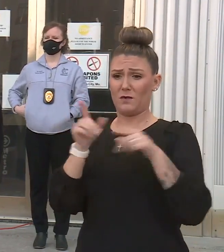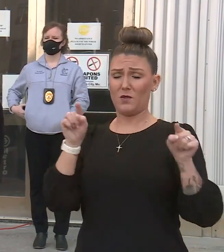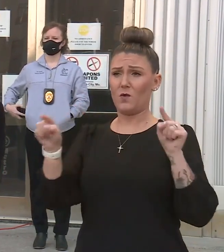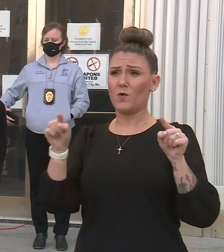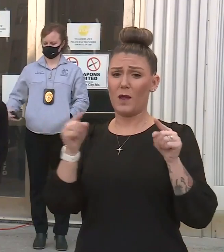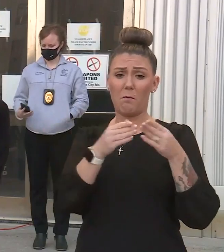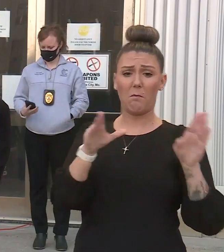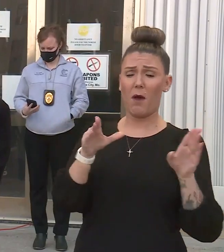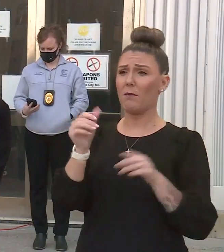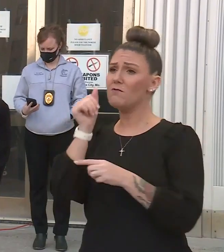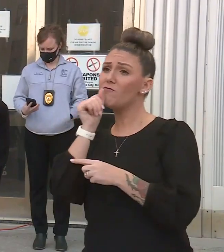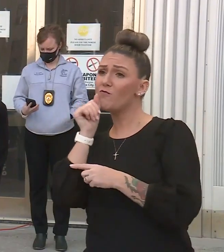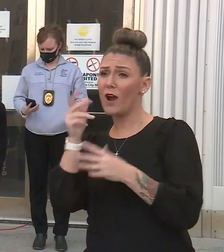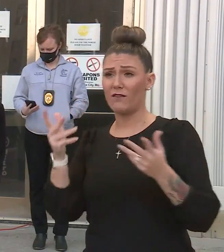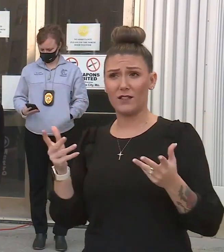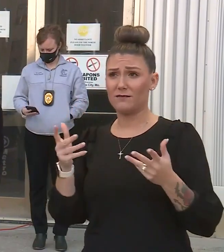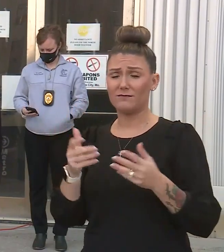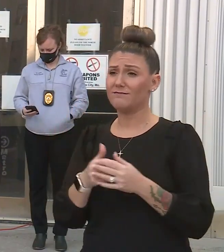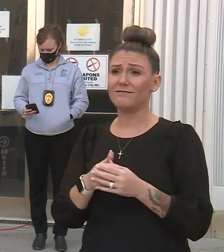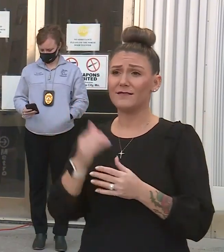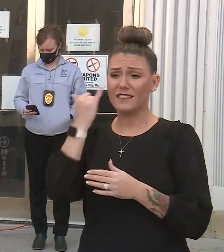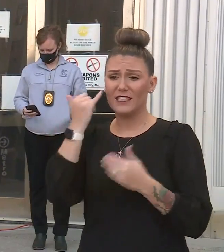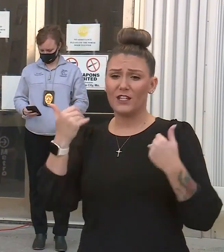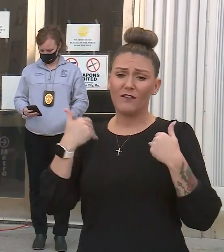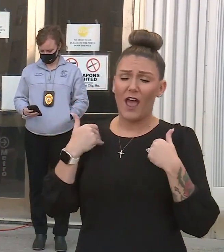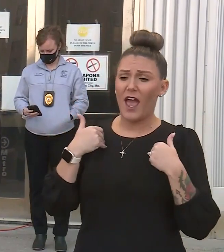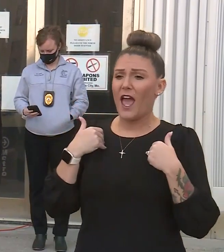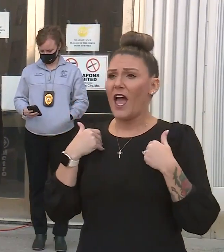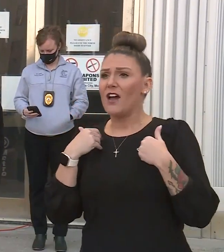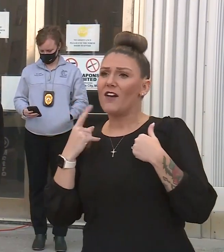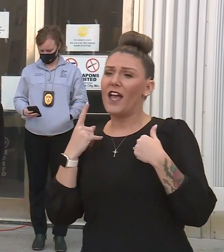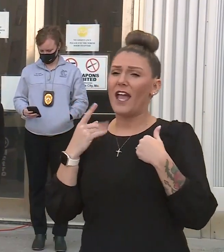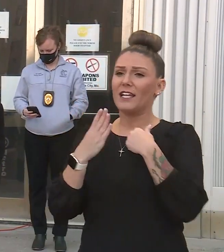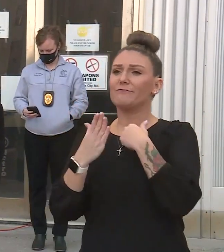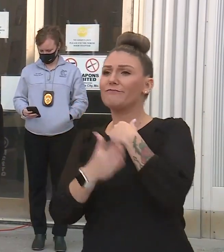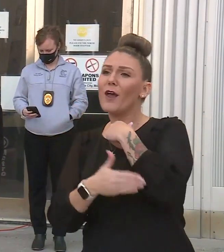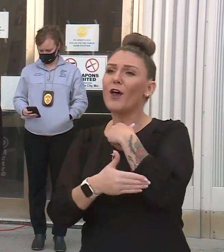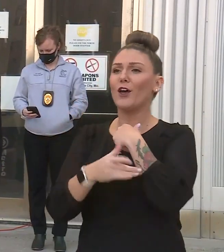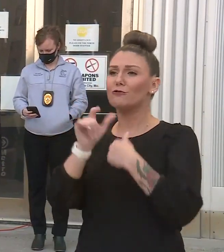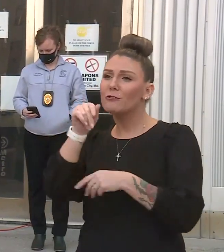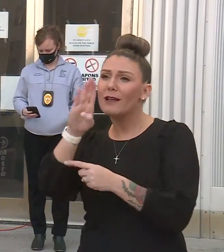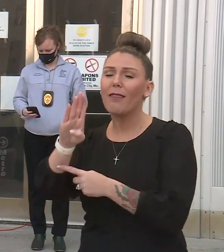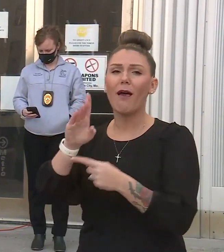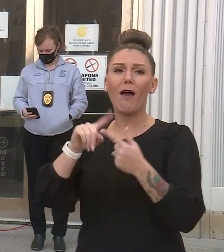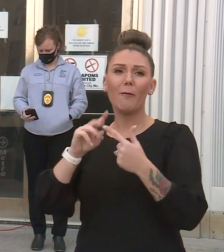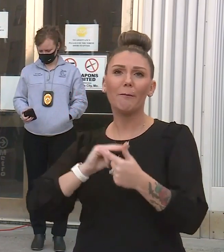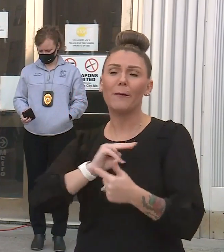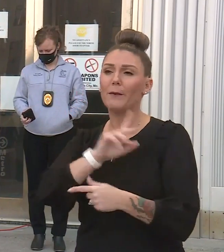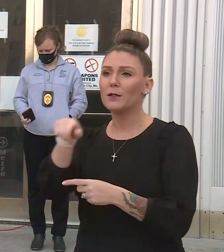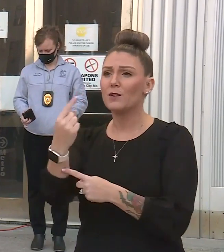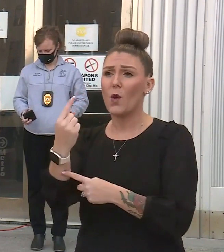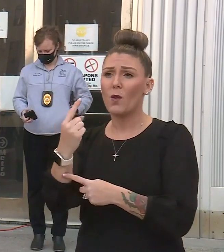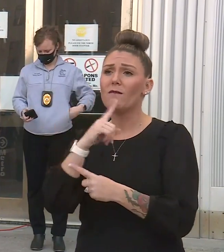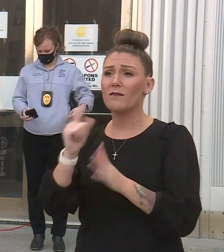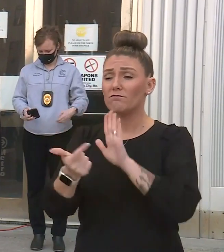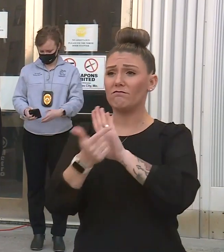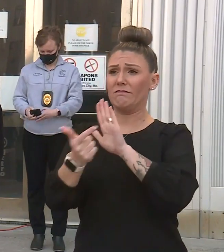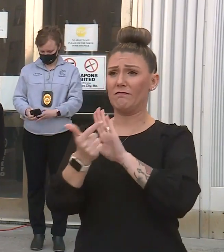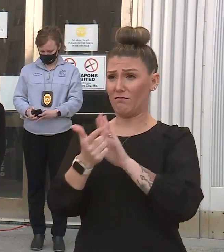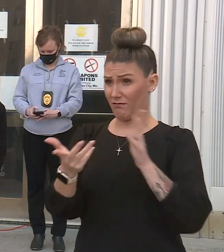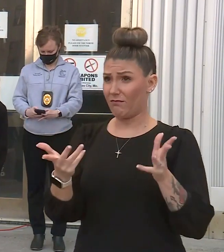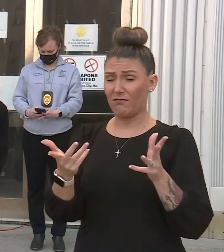private types of venues. If you have a country club event, if you have a members-only event, those are also prohibited under this order,